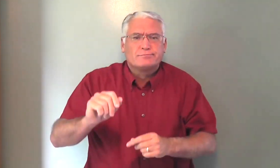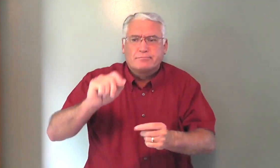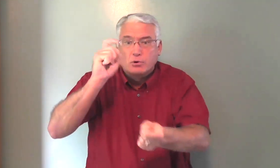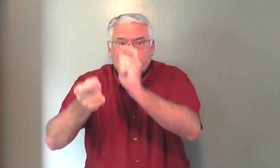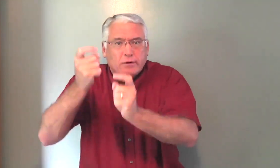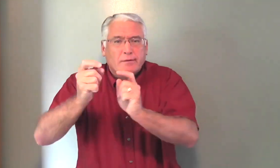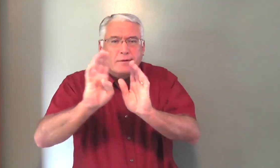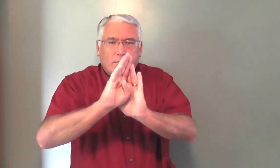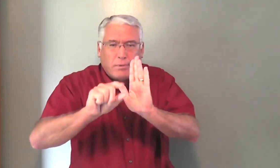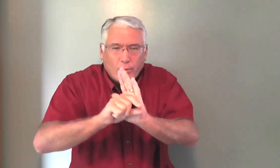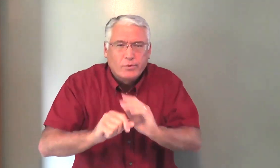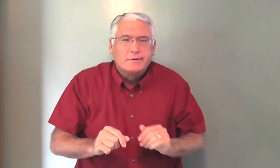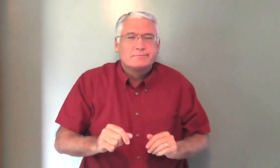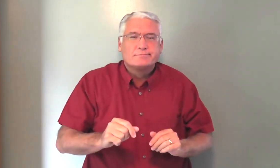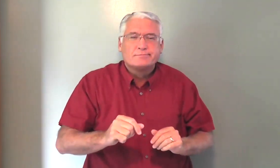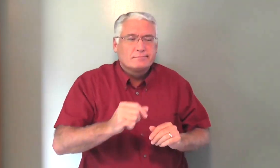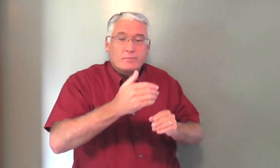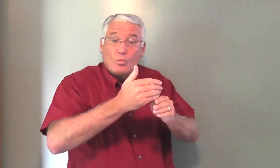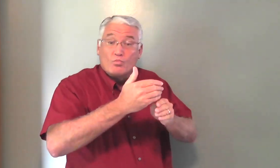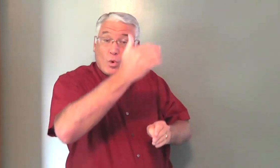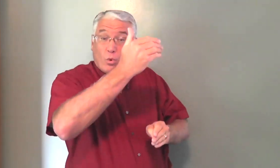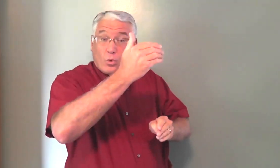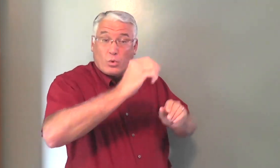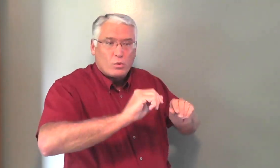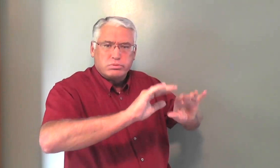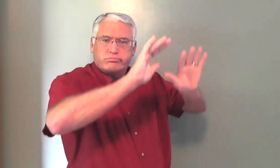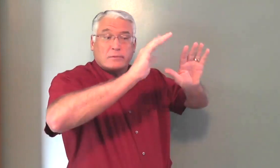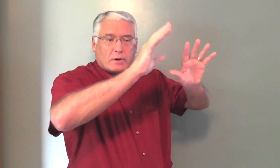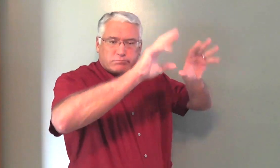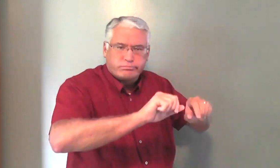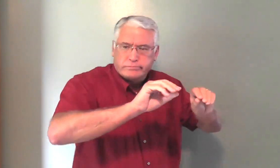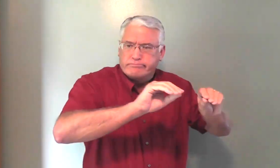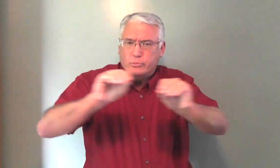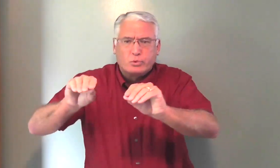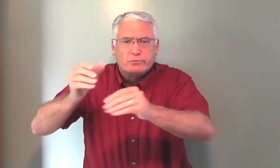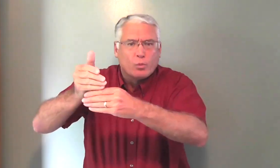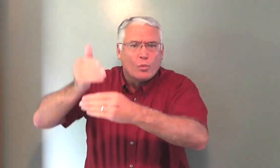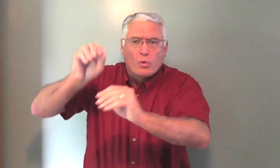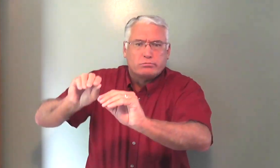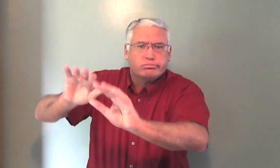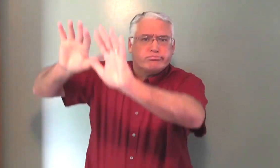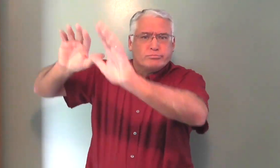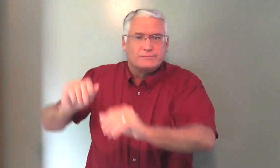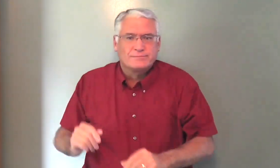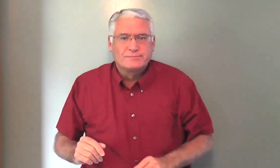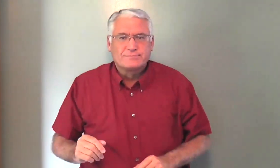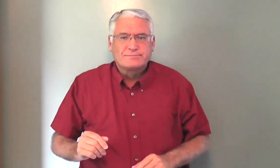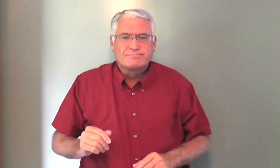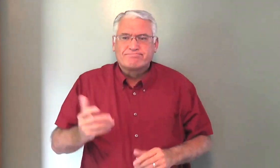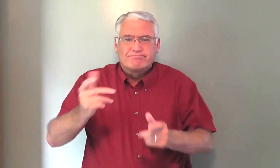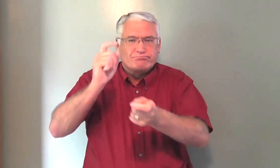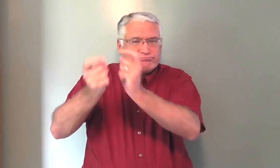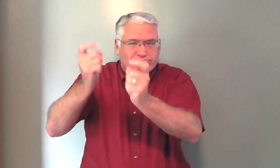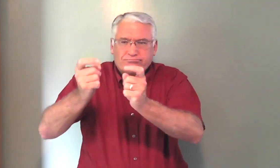were changing around, you know, moving furniture and they were moving walls. They would take one down. They would put it up somewhere else,